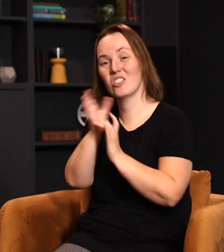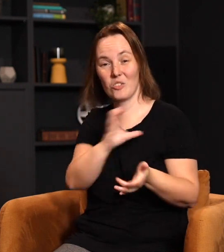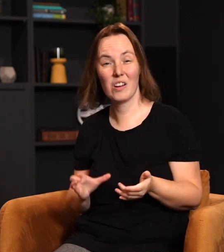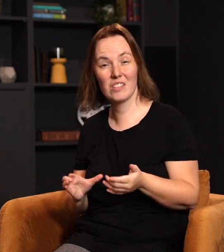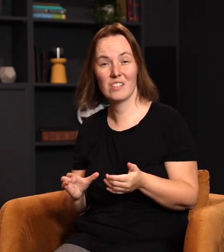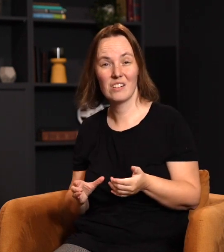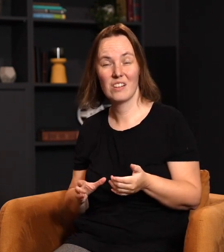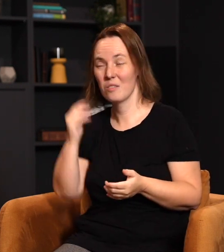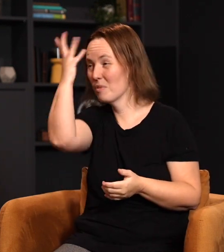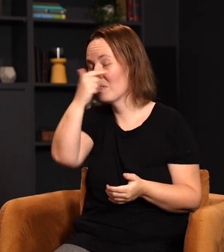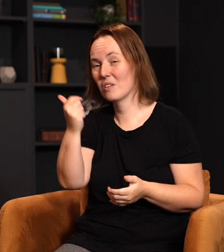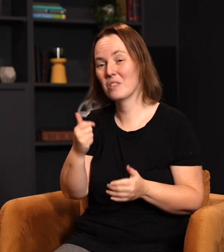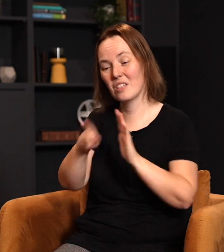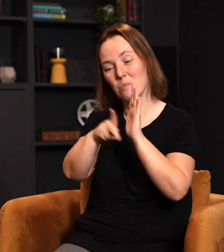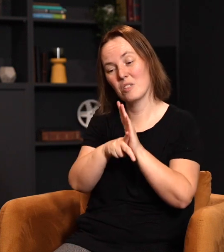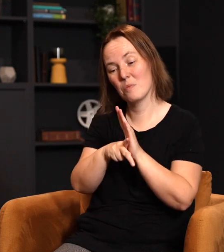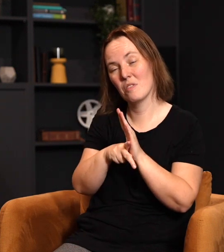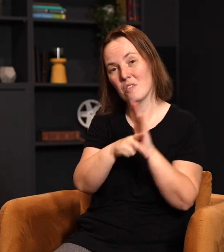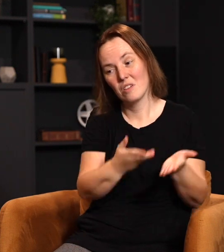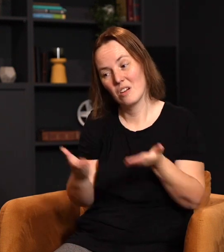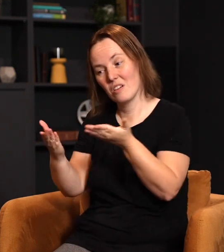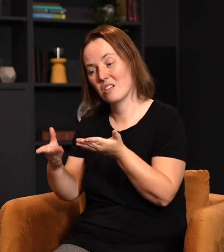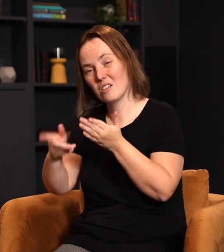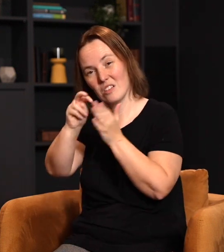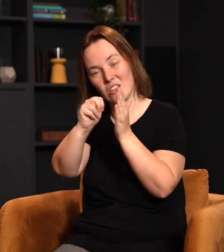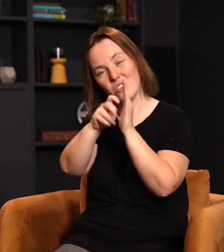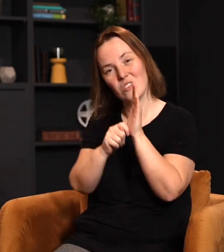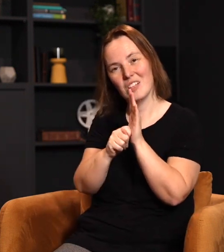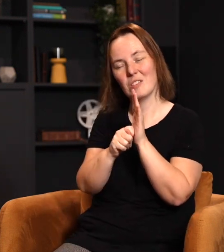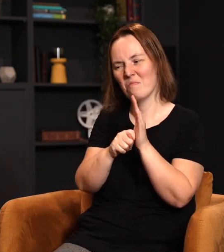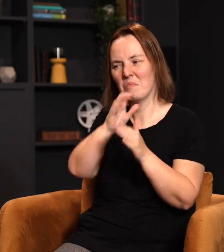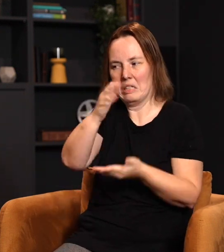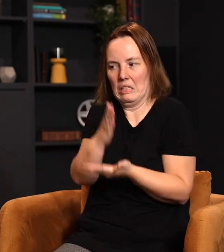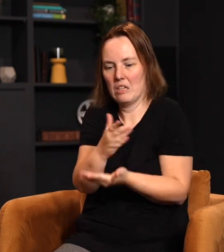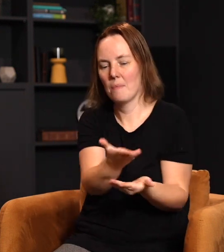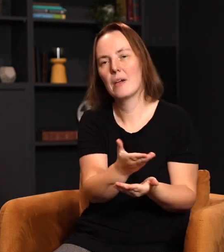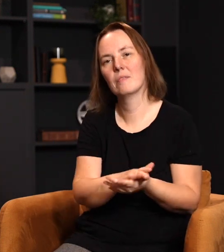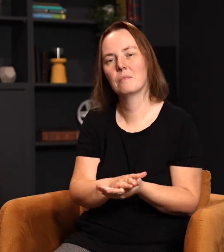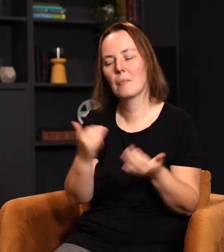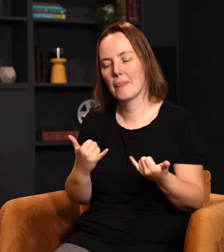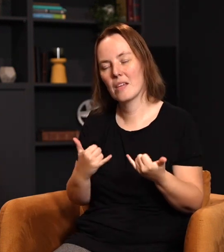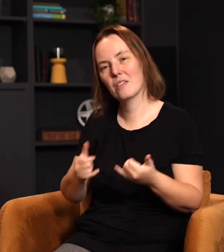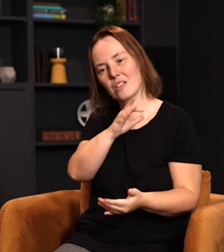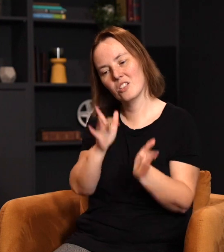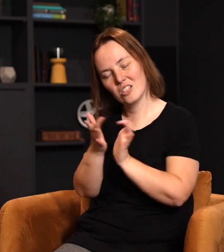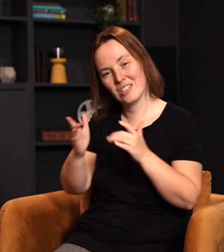Christ. But the beautiful thing is we see this principle carried over into the New Testament is that it doesn't stop there. Now that Jesus